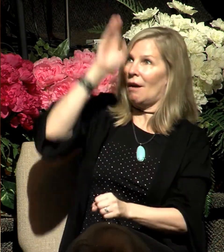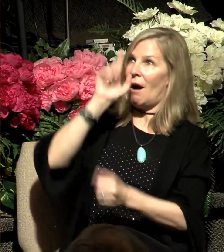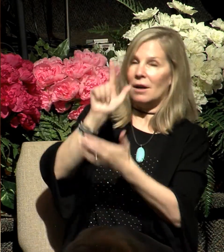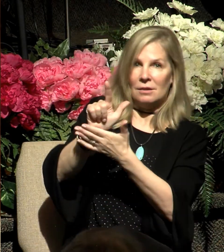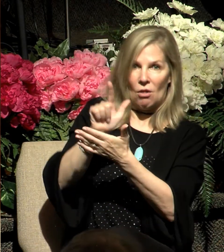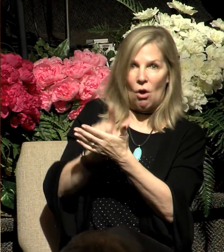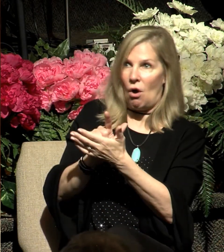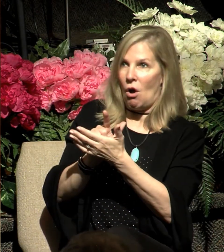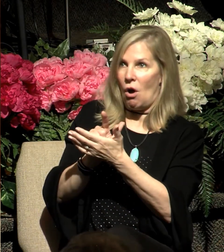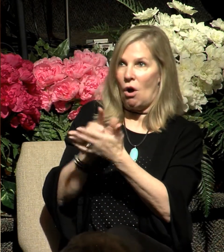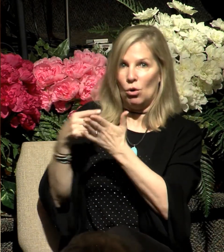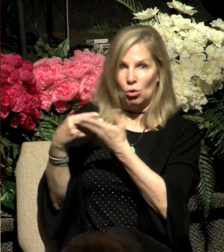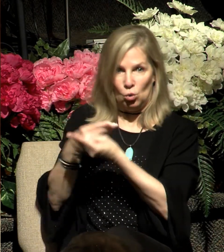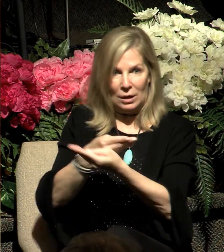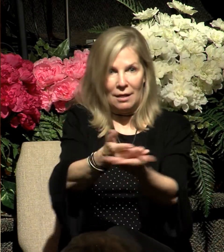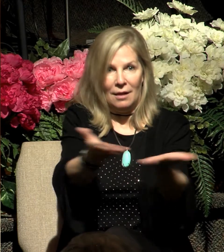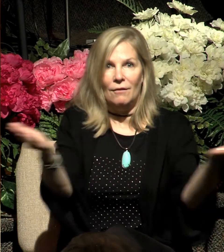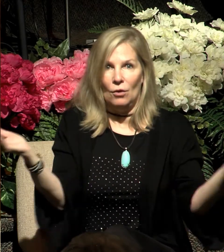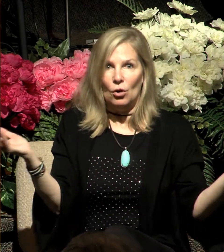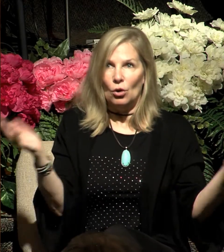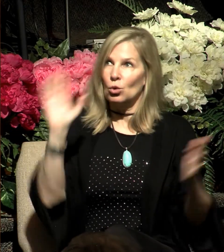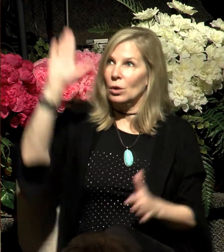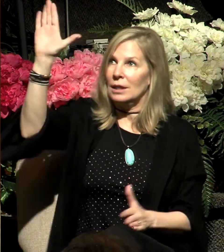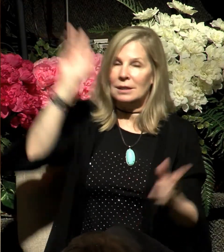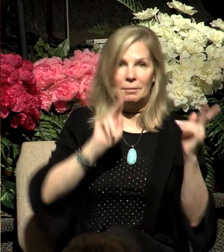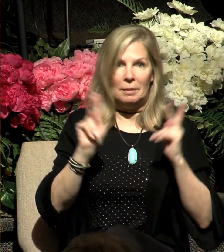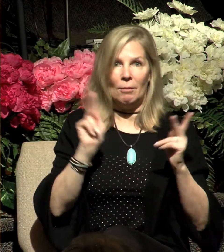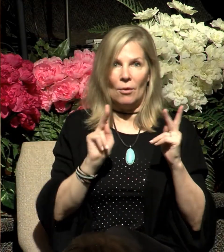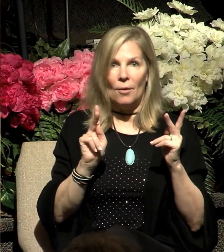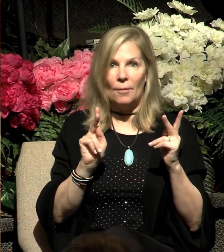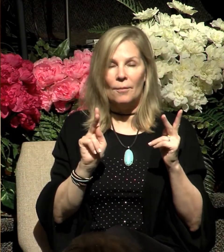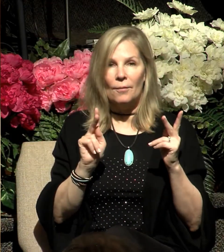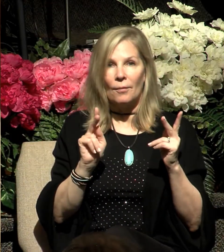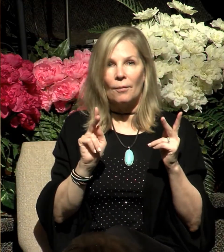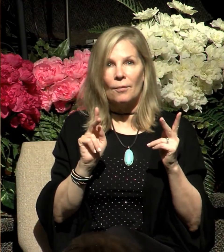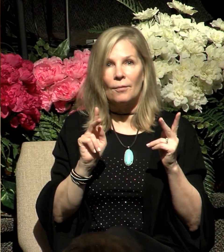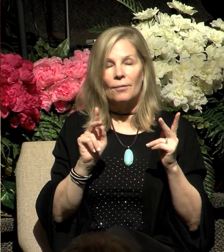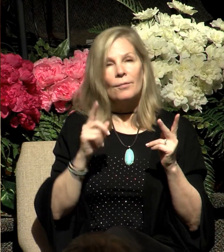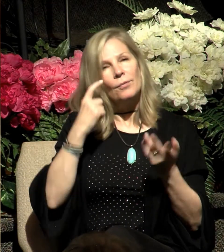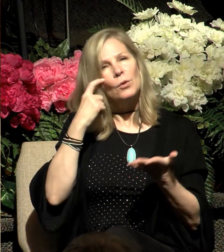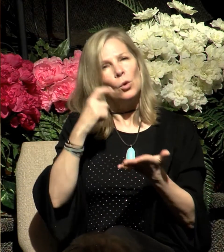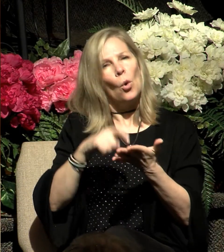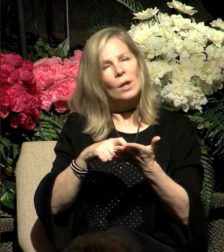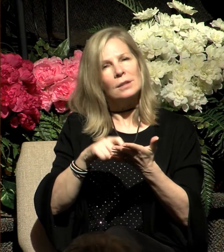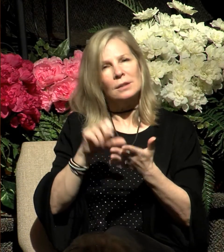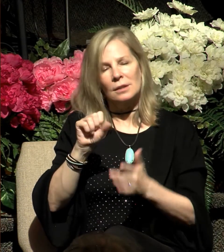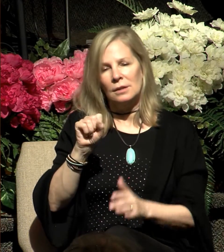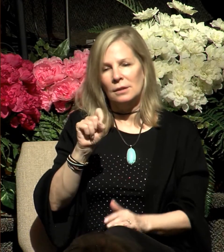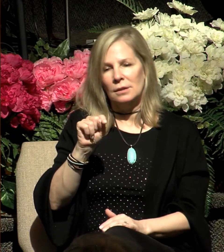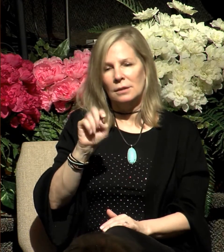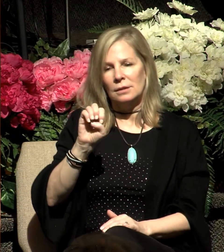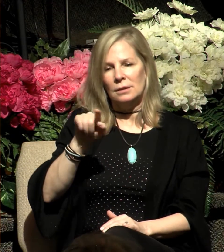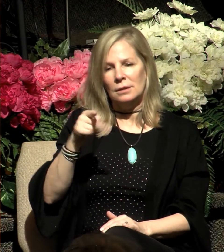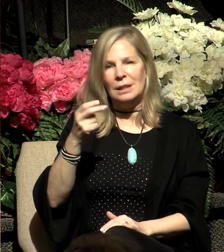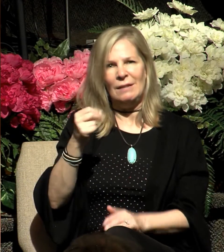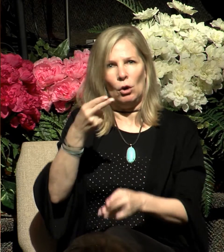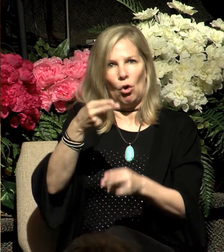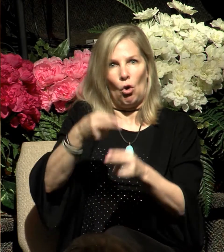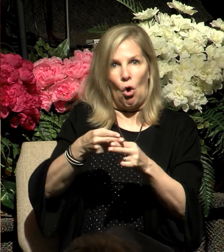people of God. Now, notice what Stephen calls God's laws. He refers to them as living oracles, meaning